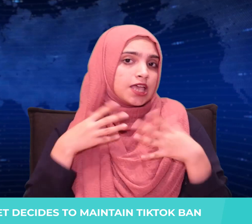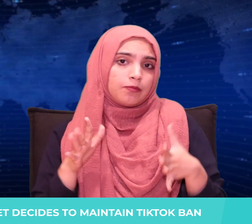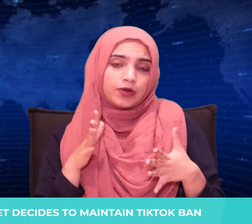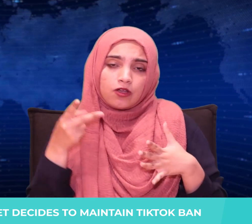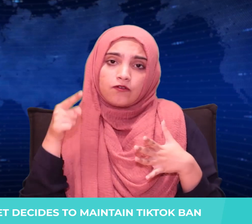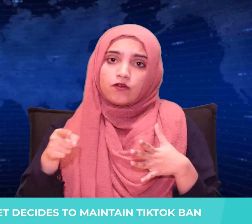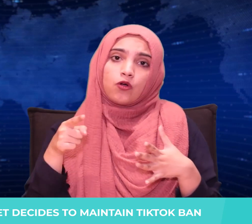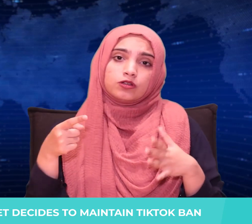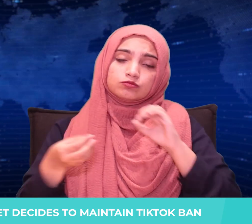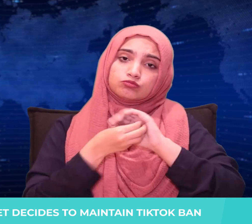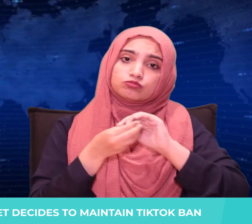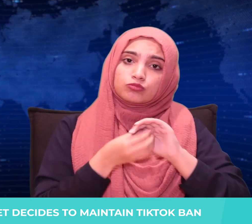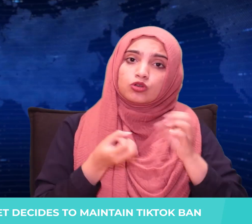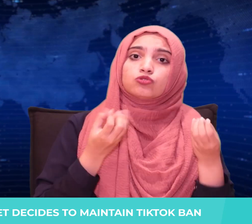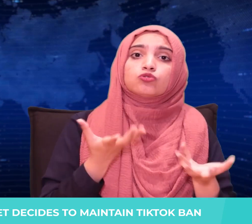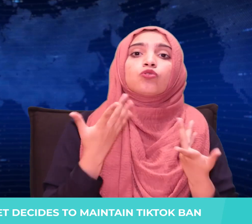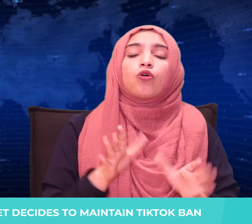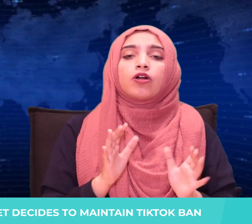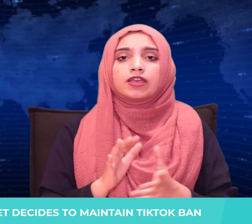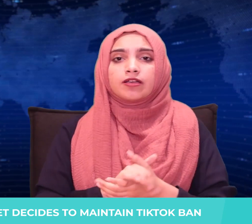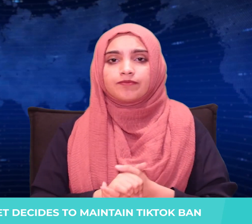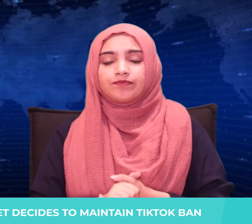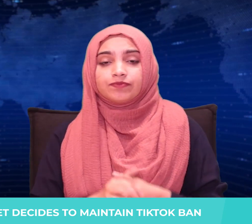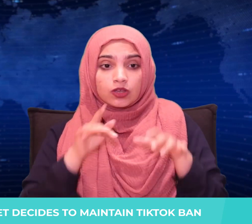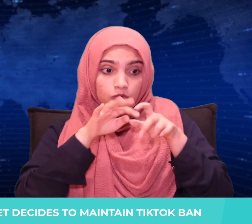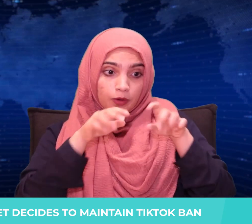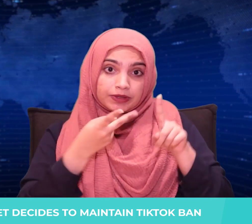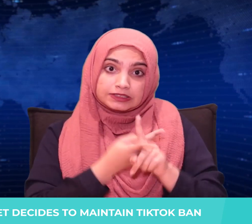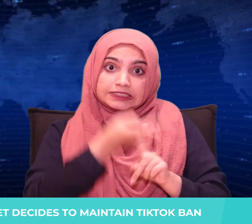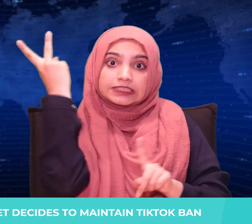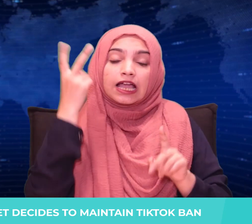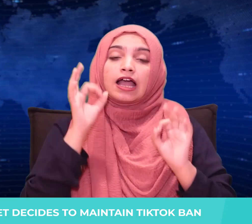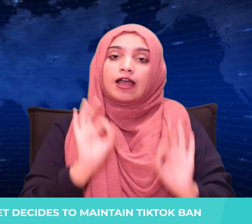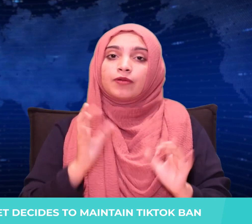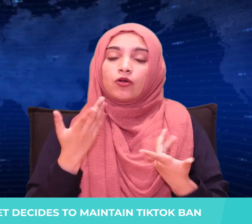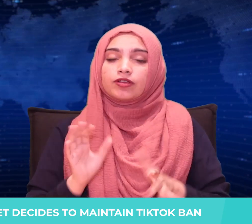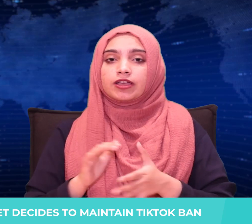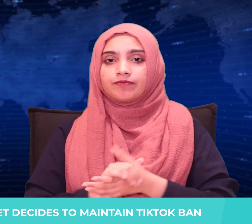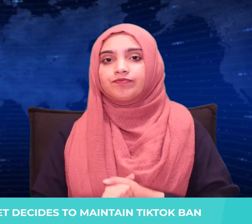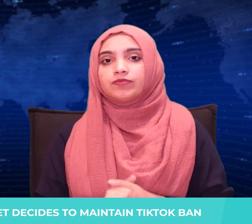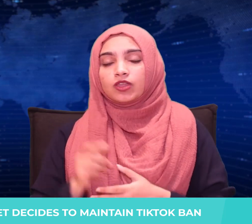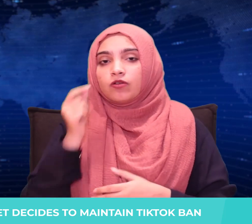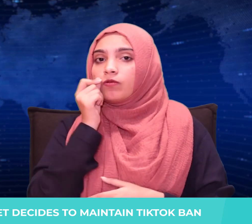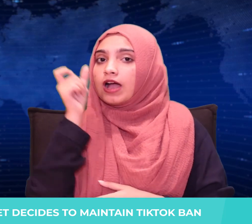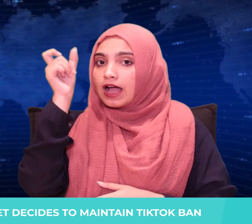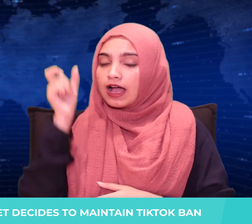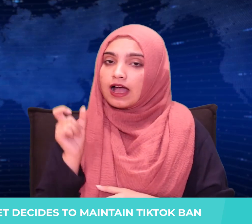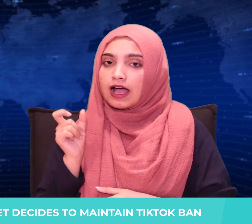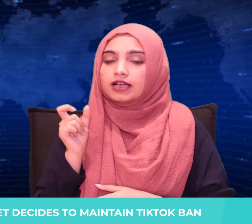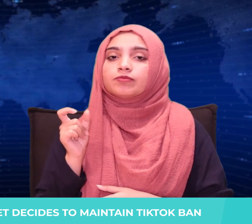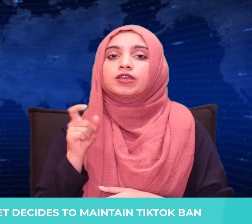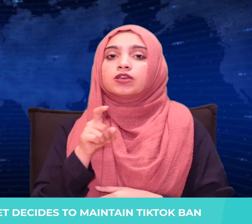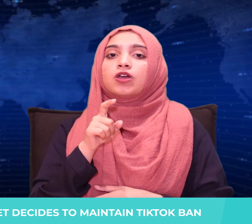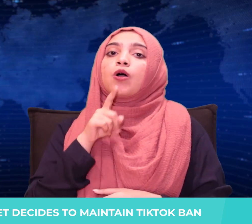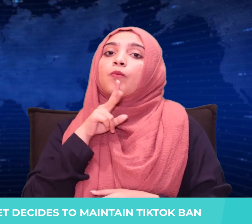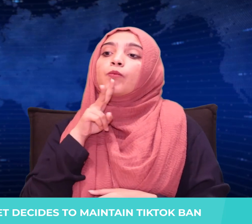Judge Lasnik has also ordered Fahad to return $200.6 million to AT&T.